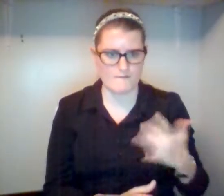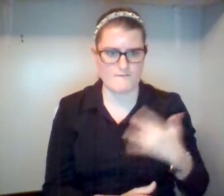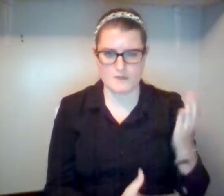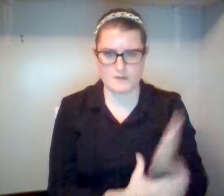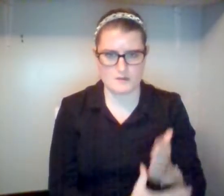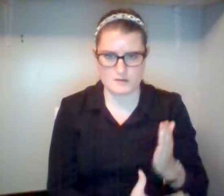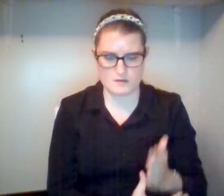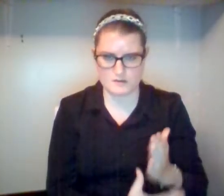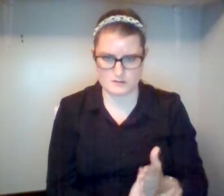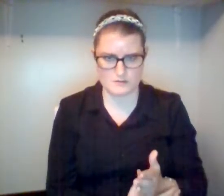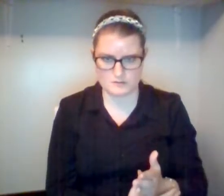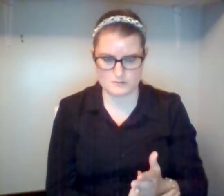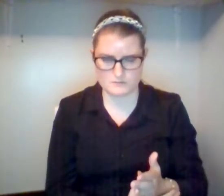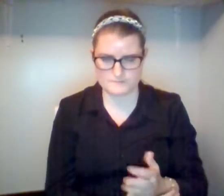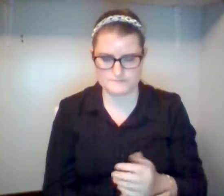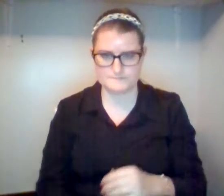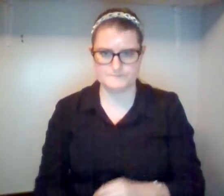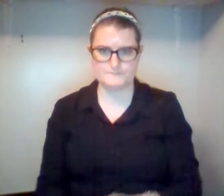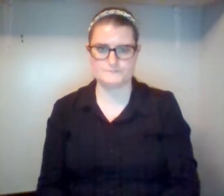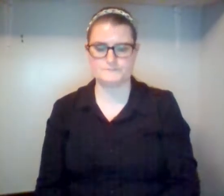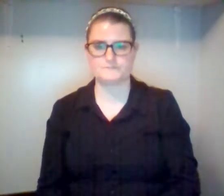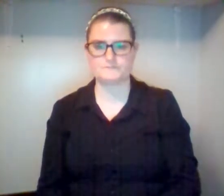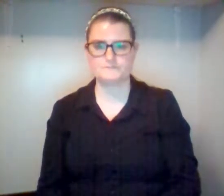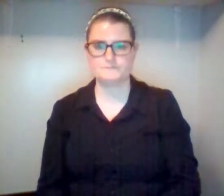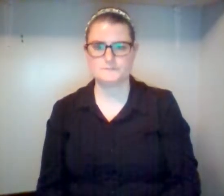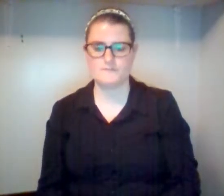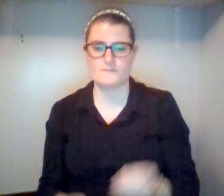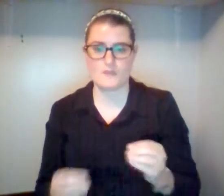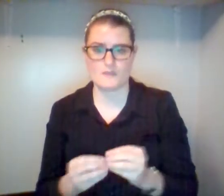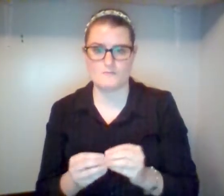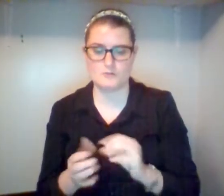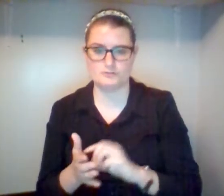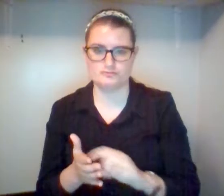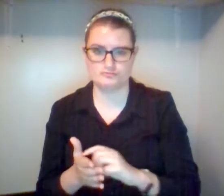.4 or one more. 1 Corinthians 1.22